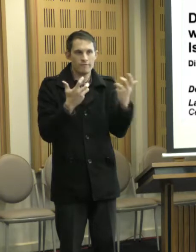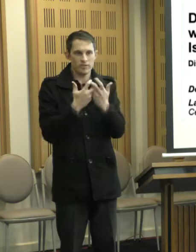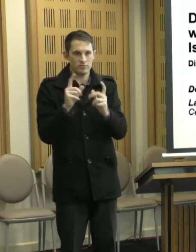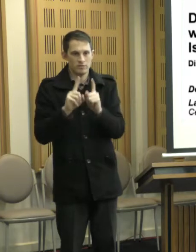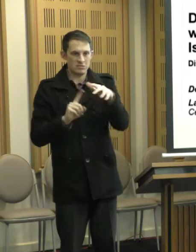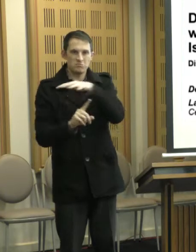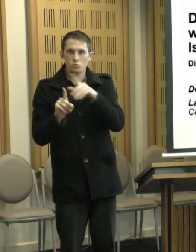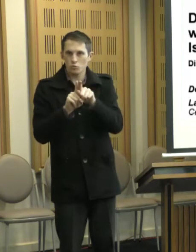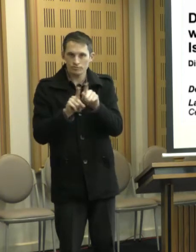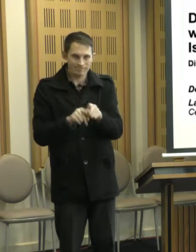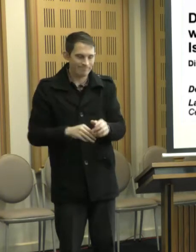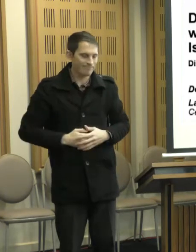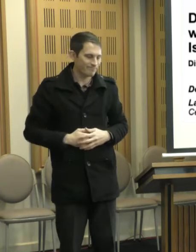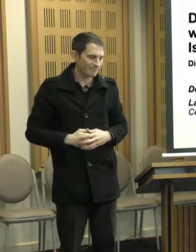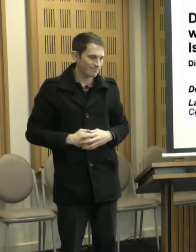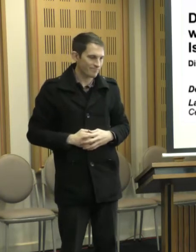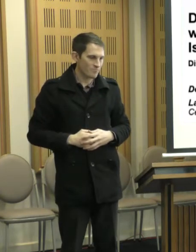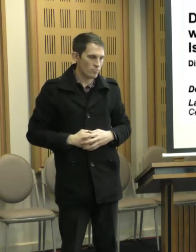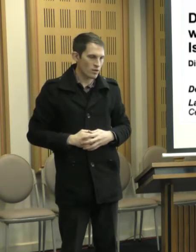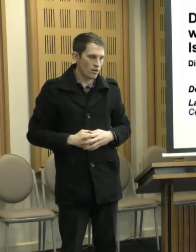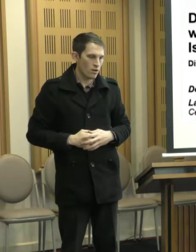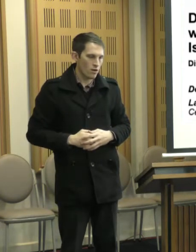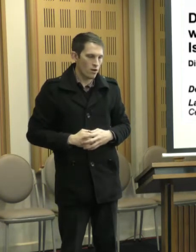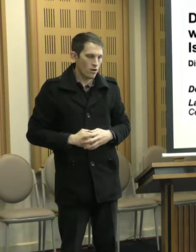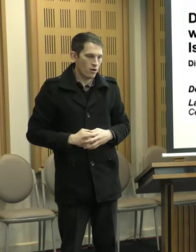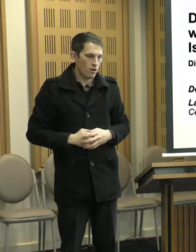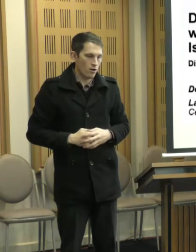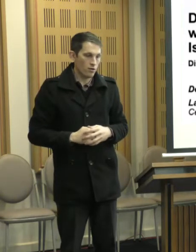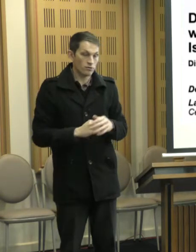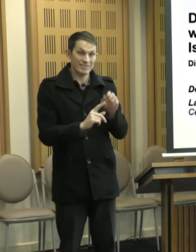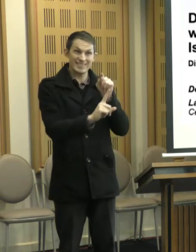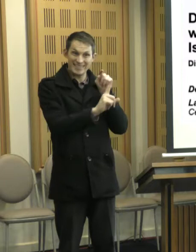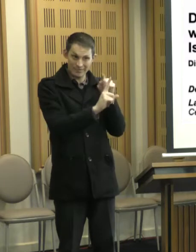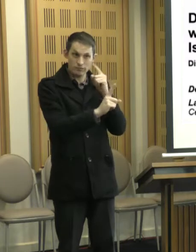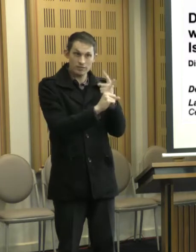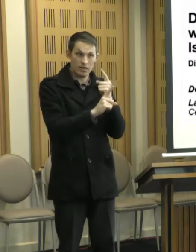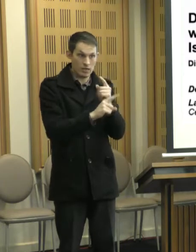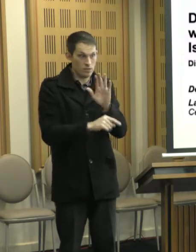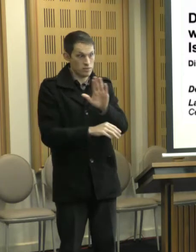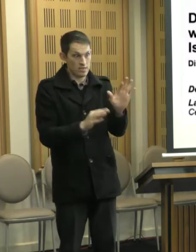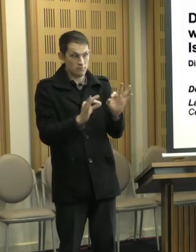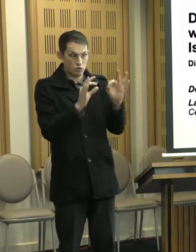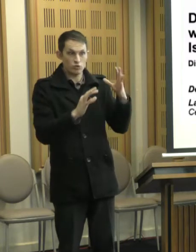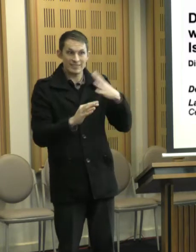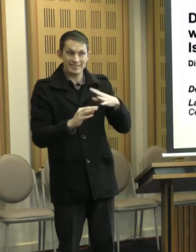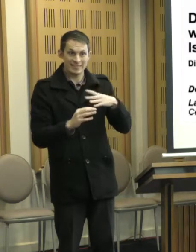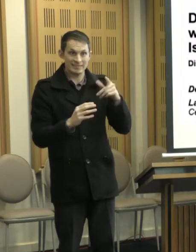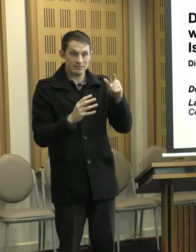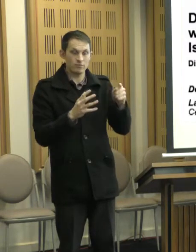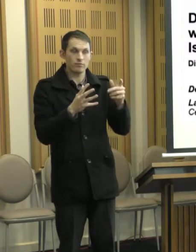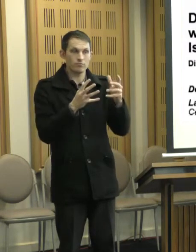Um, and he was saying that the, the special needs are so immense that